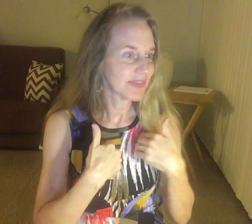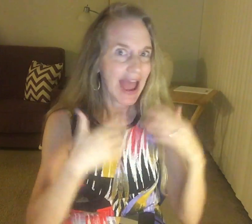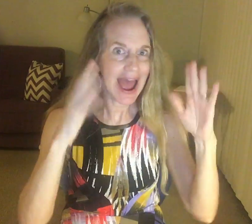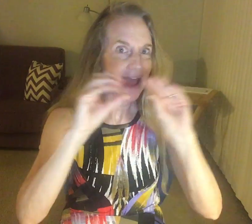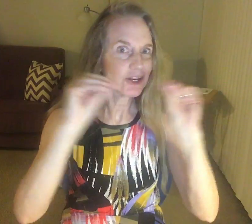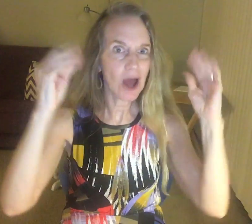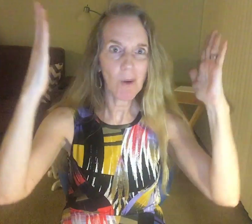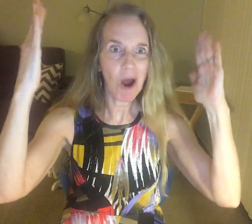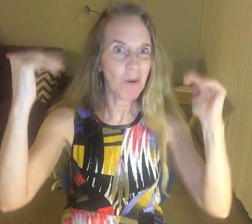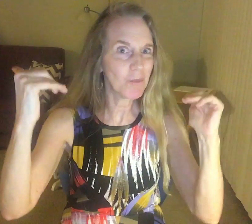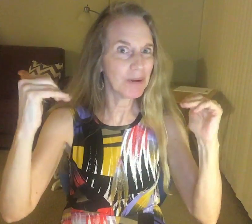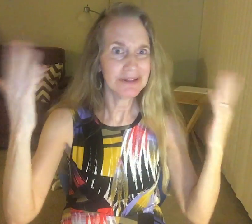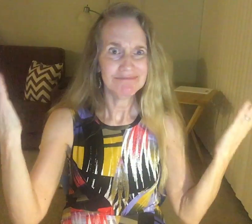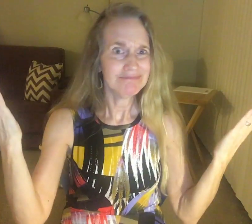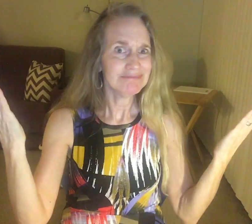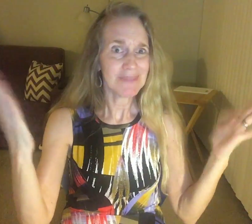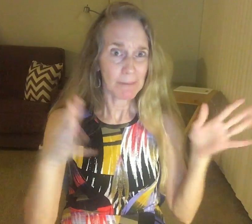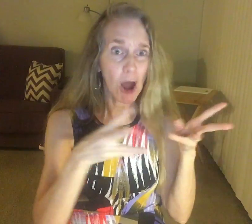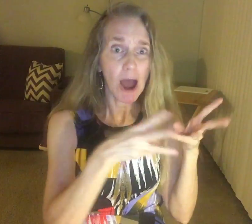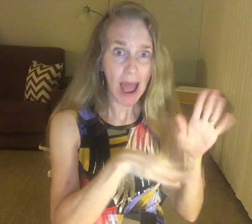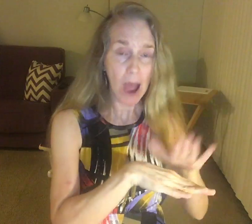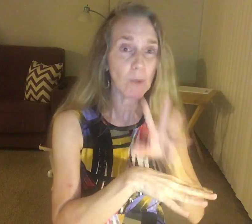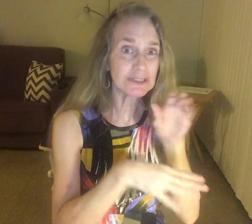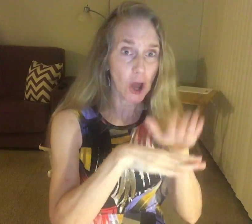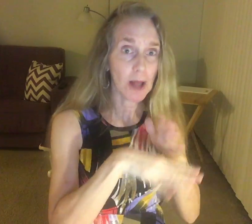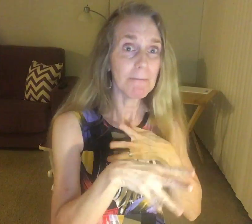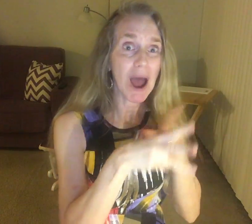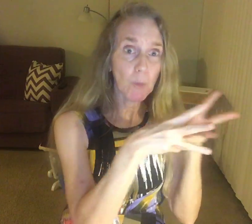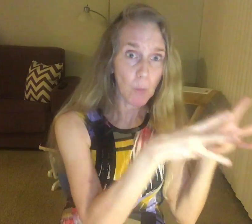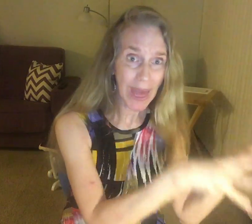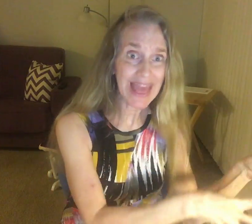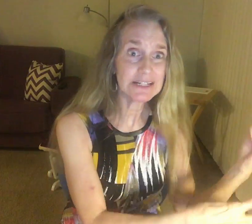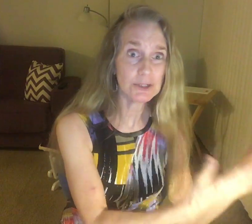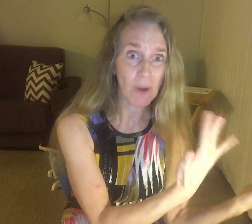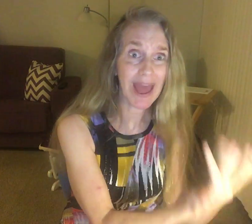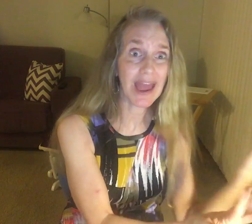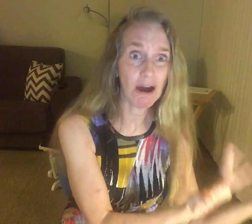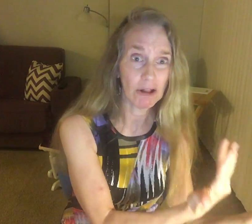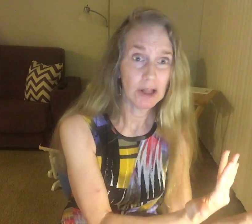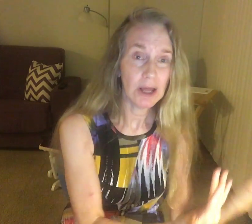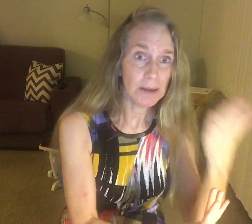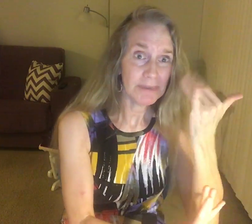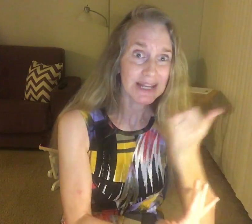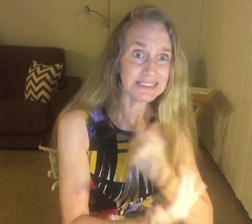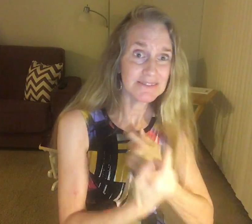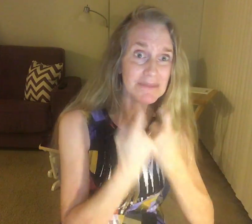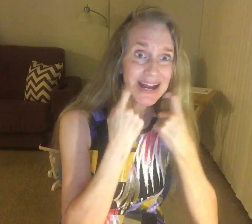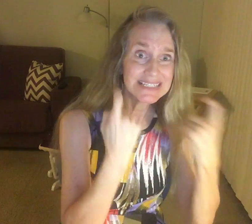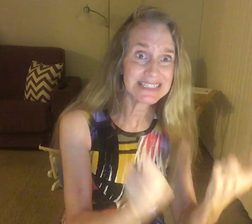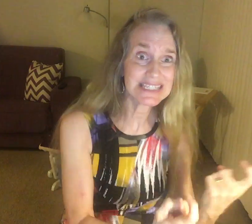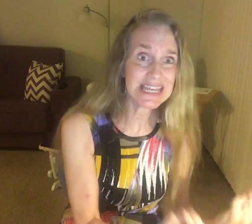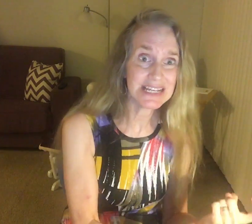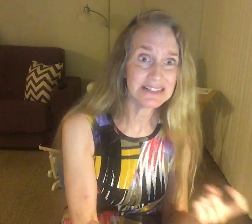I had no hope. And I was always on my way to hell because of my sin.